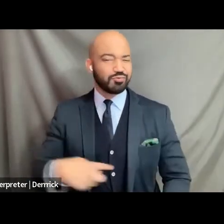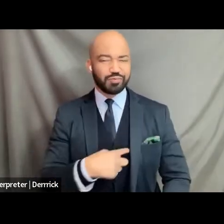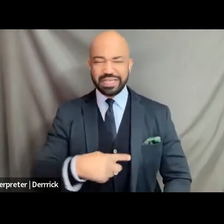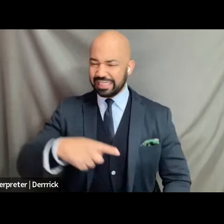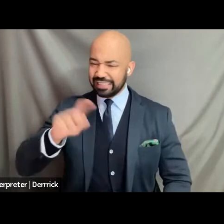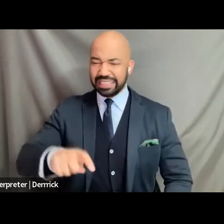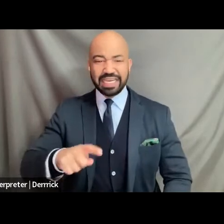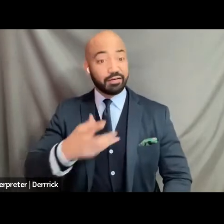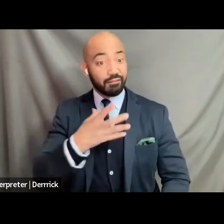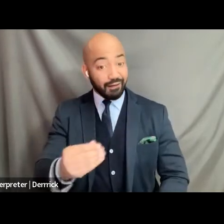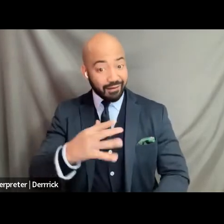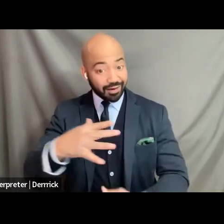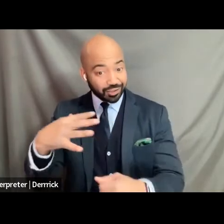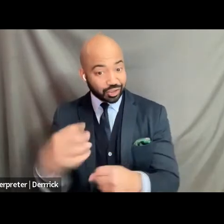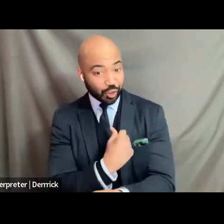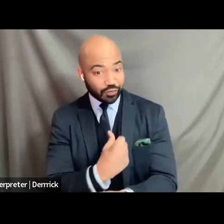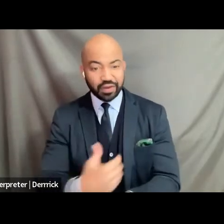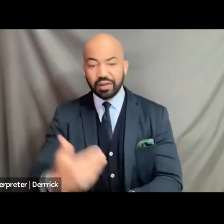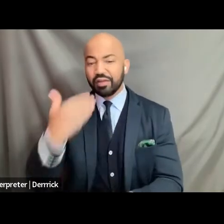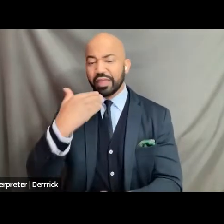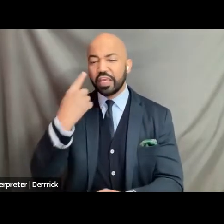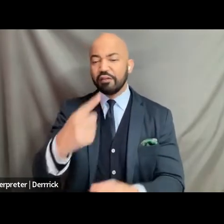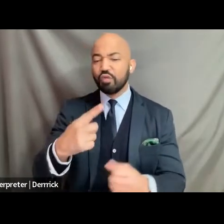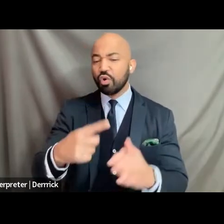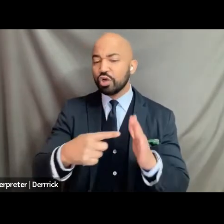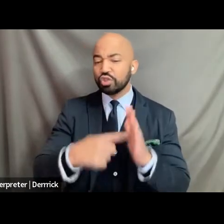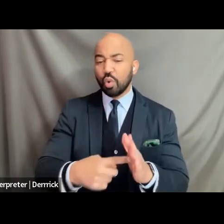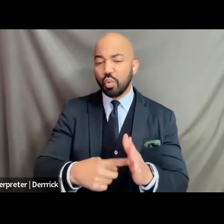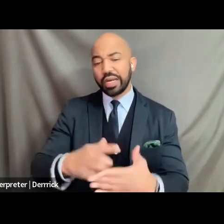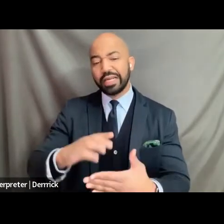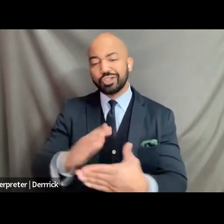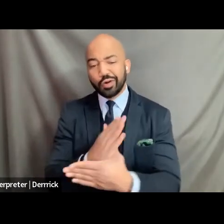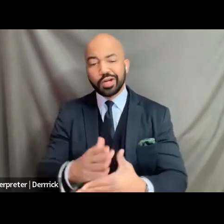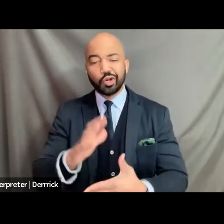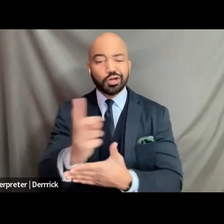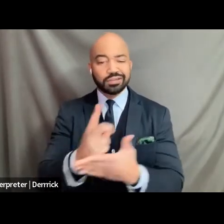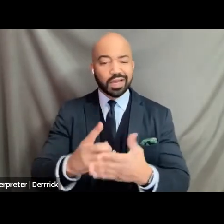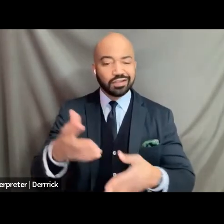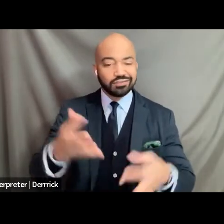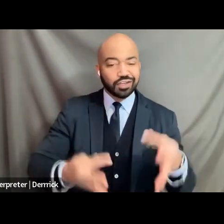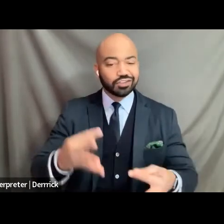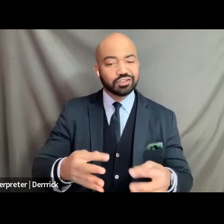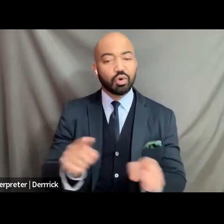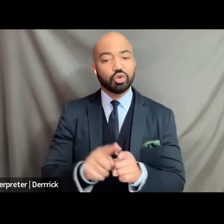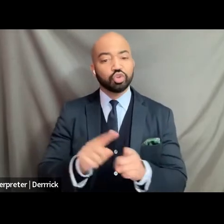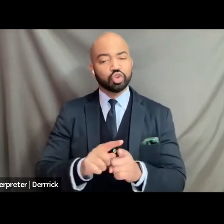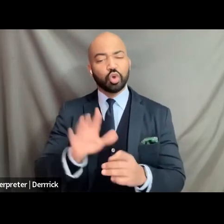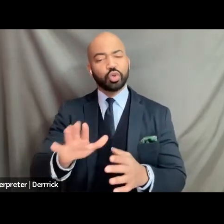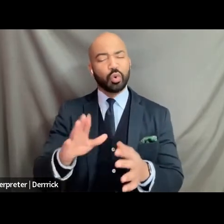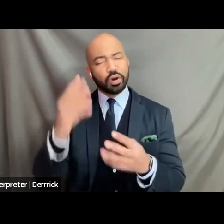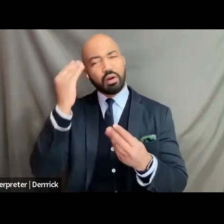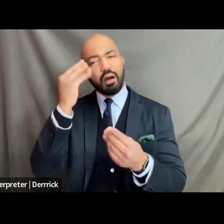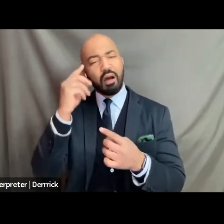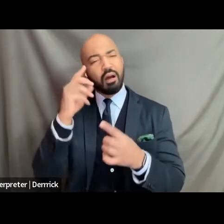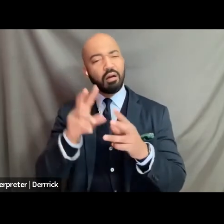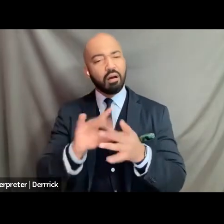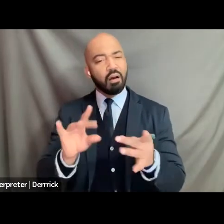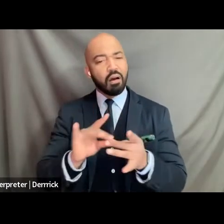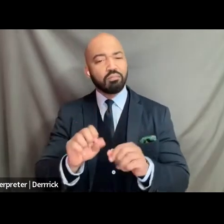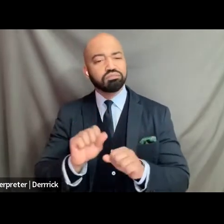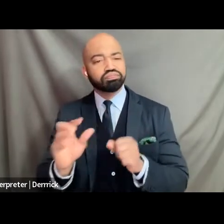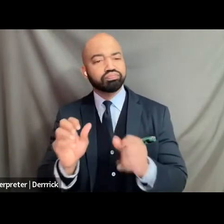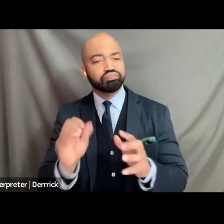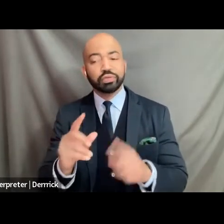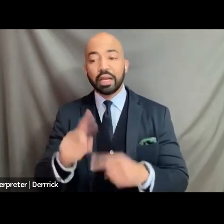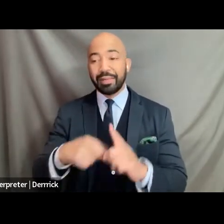your design justice and all of your reflections on how important this moment is so